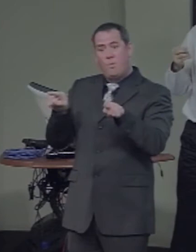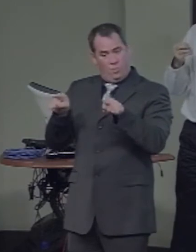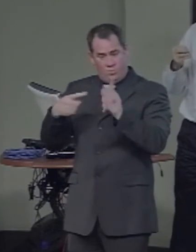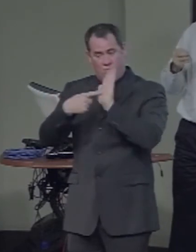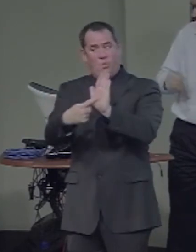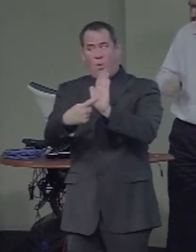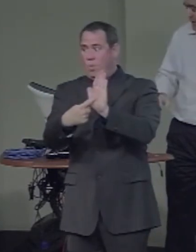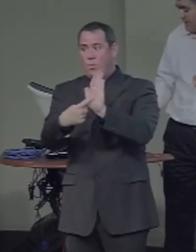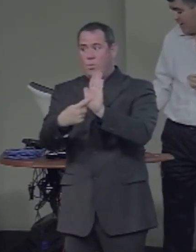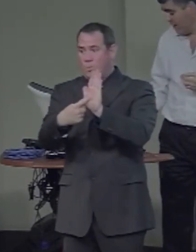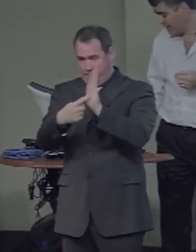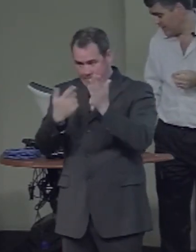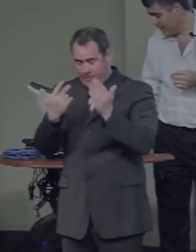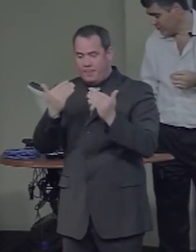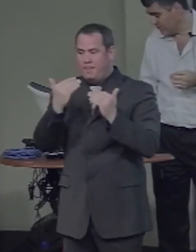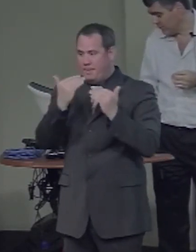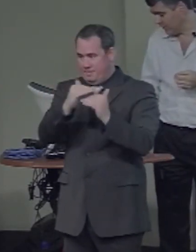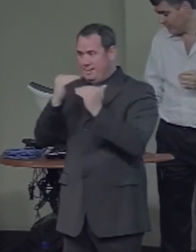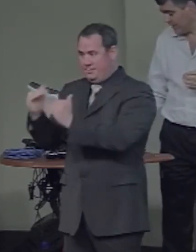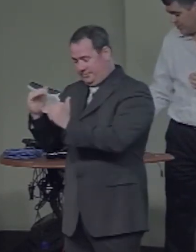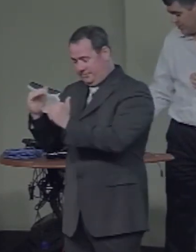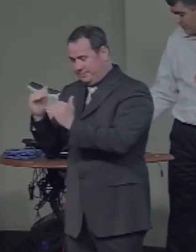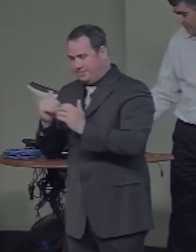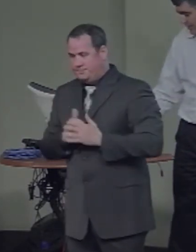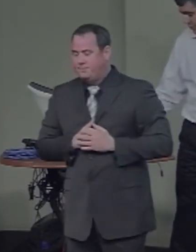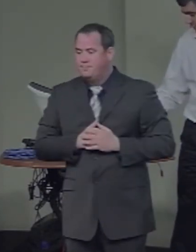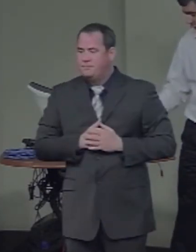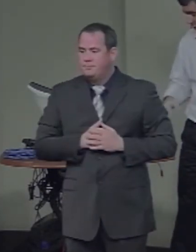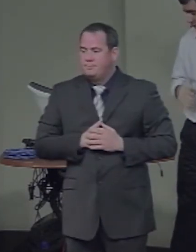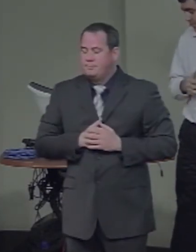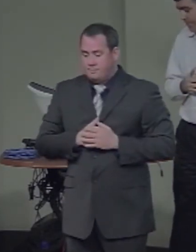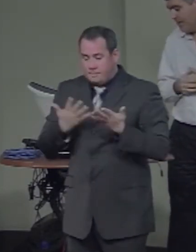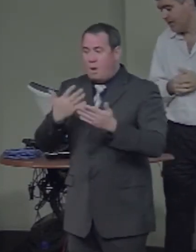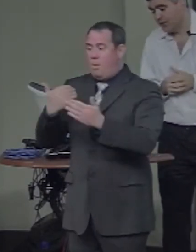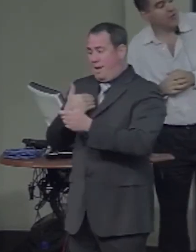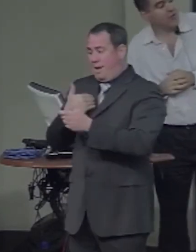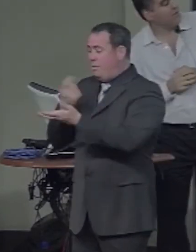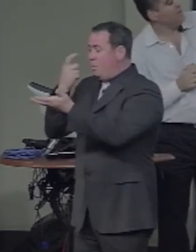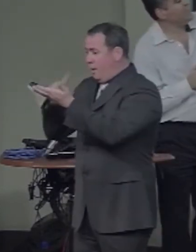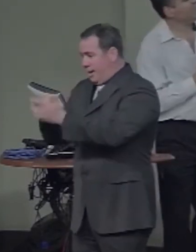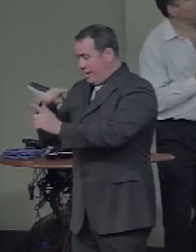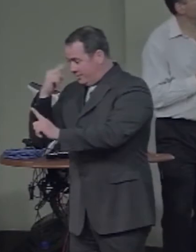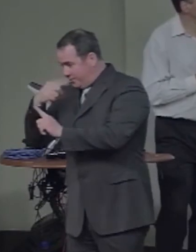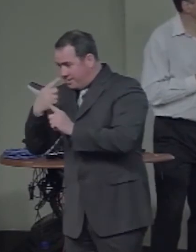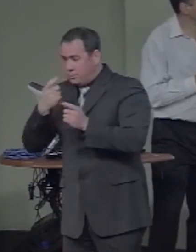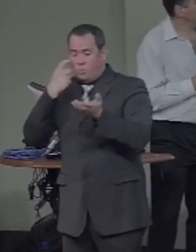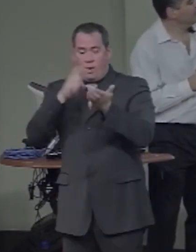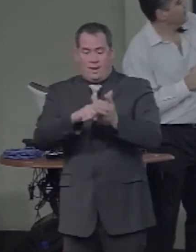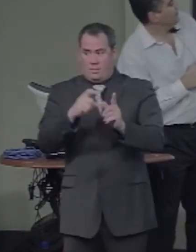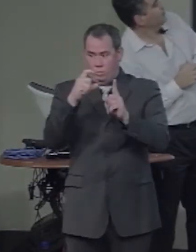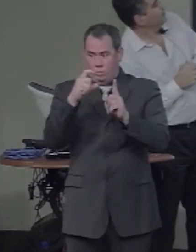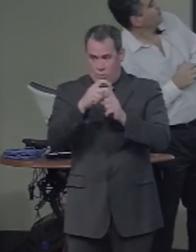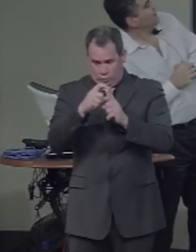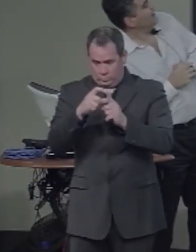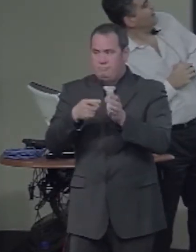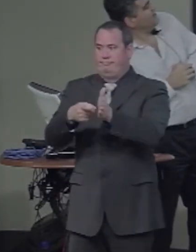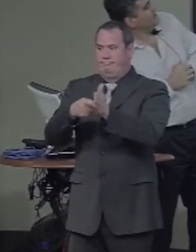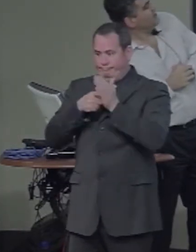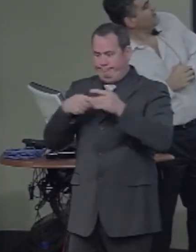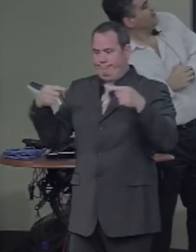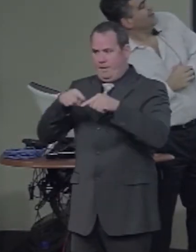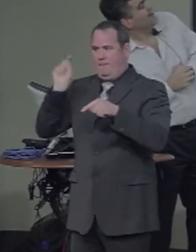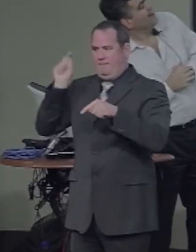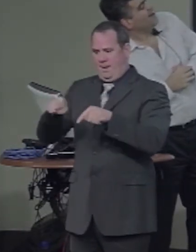particular demands on central information, central vision. So the face stimuli look like